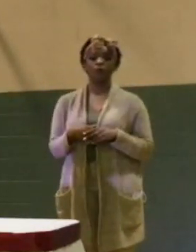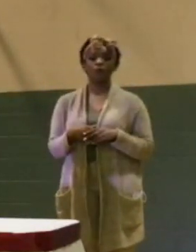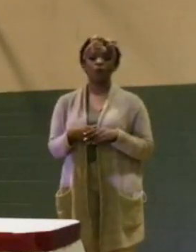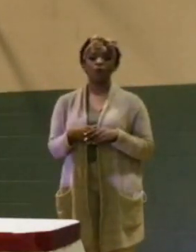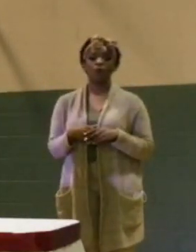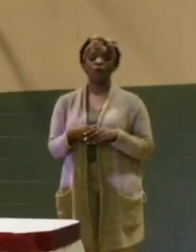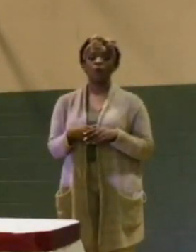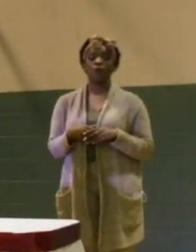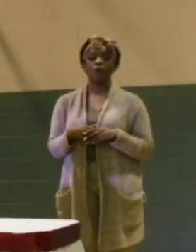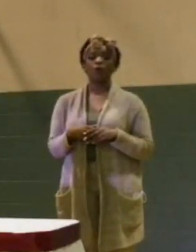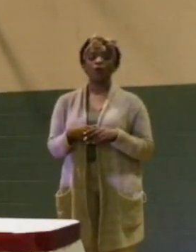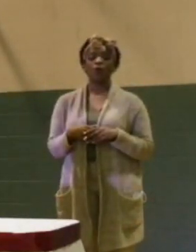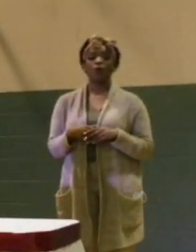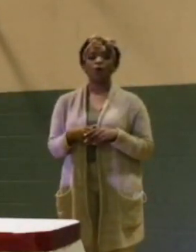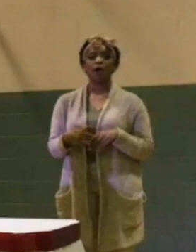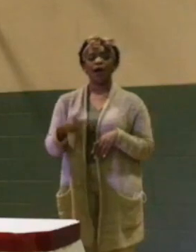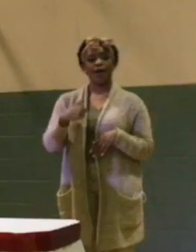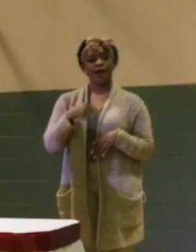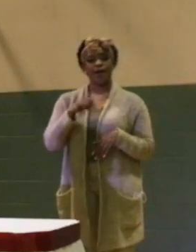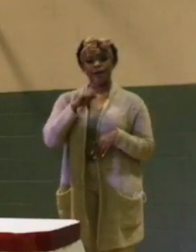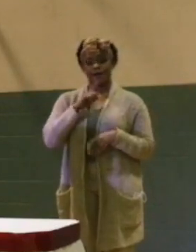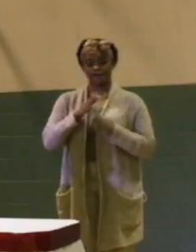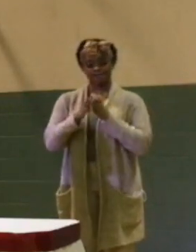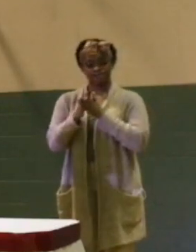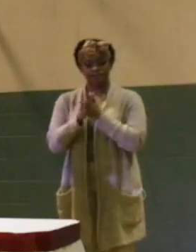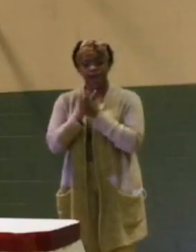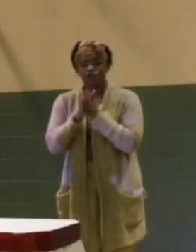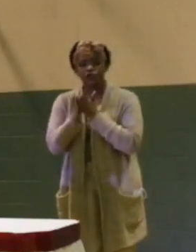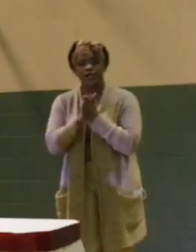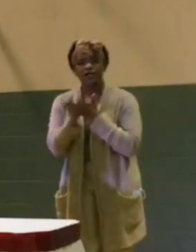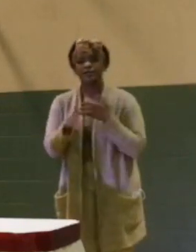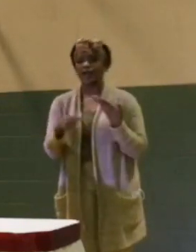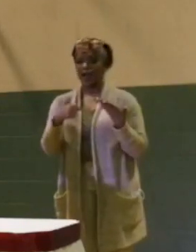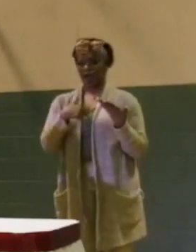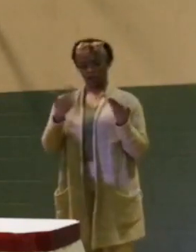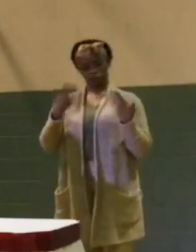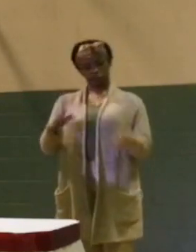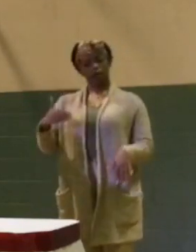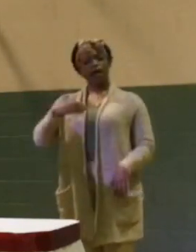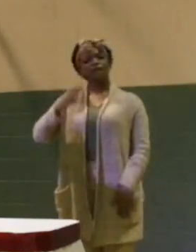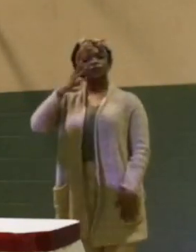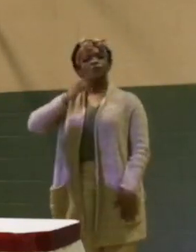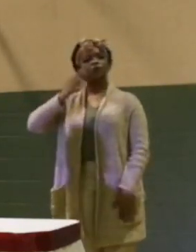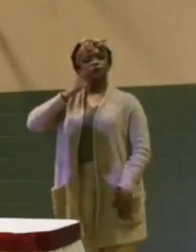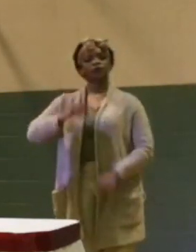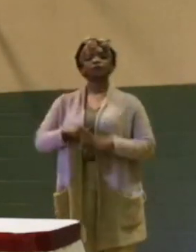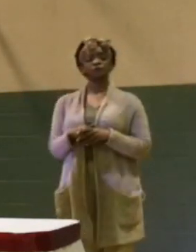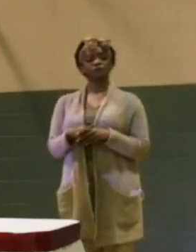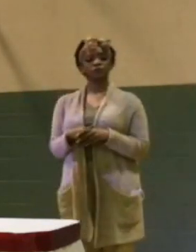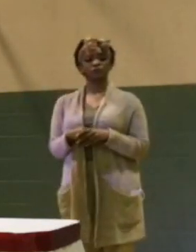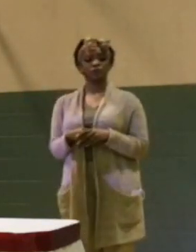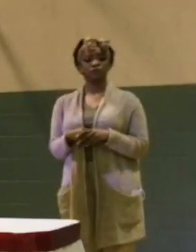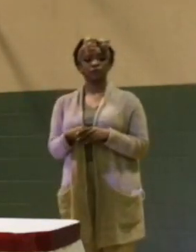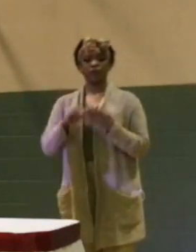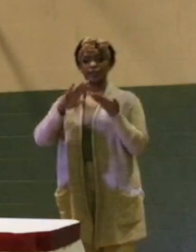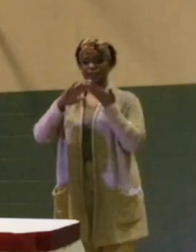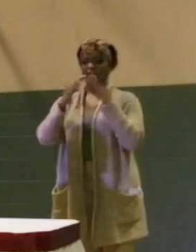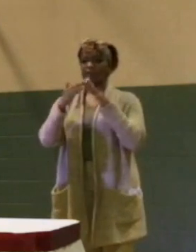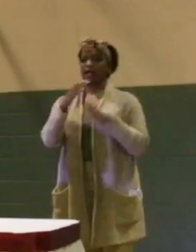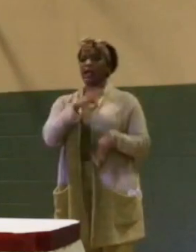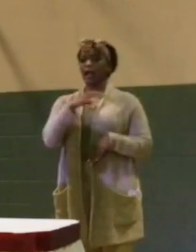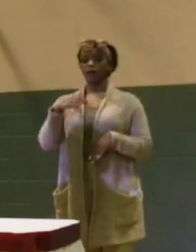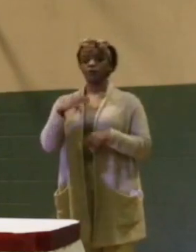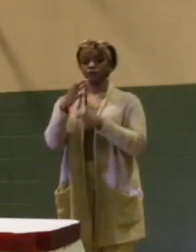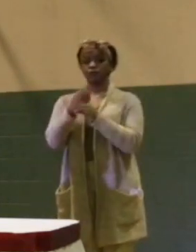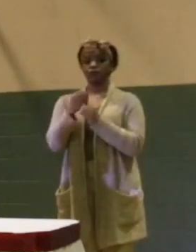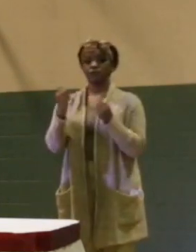I am passionate. I am experienced. City Council gets everything